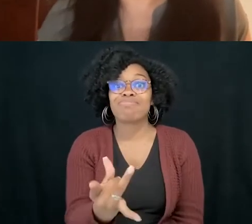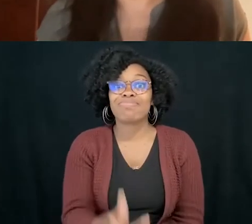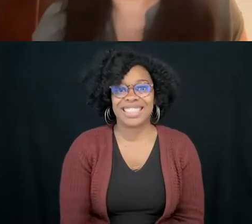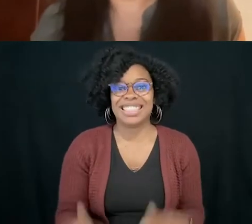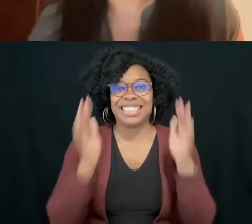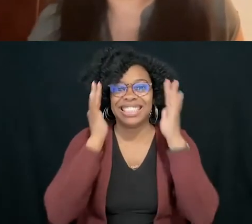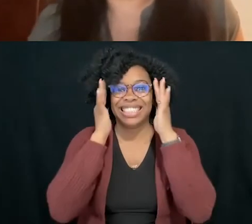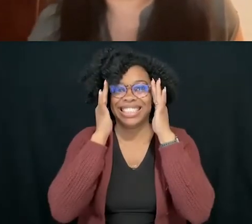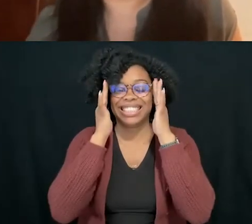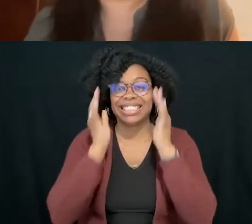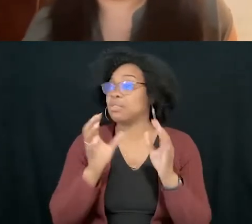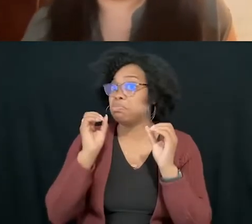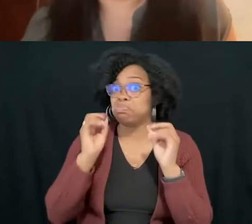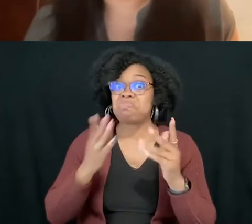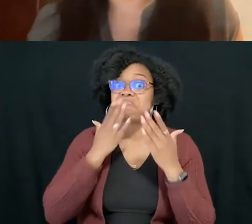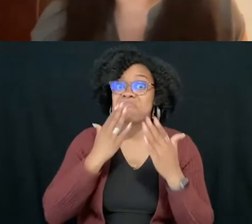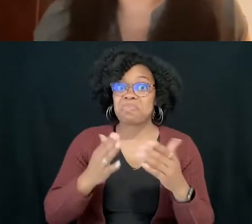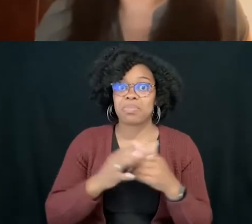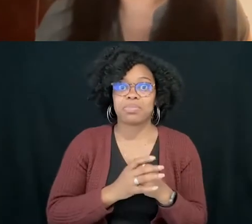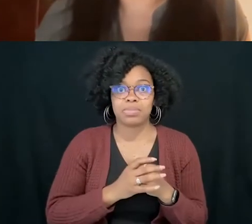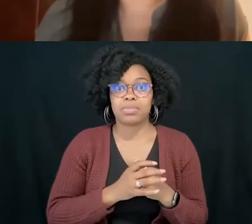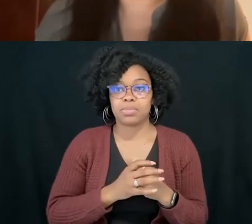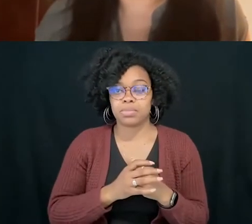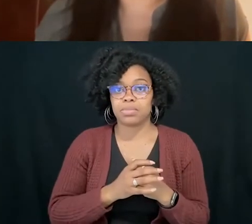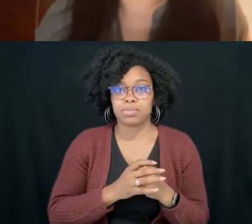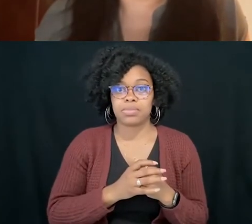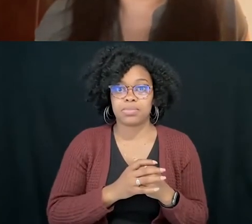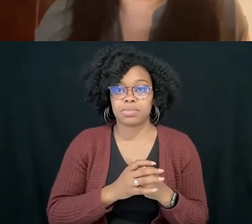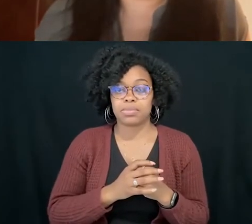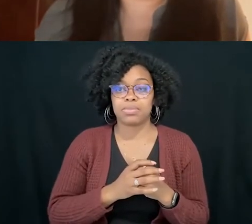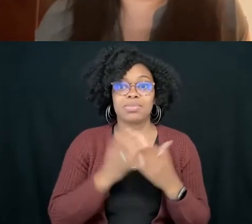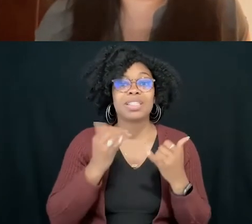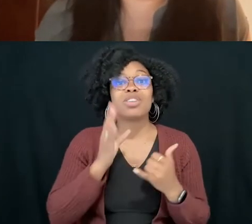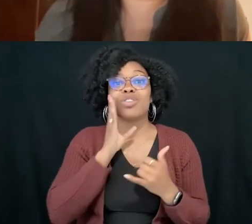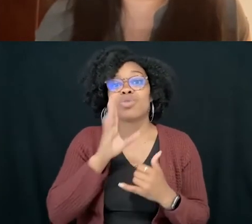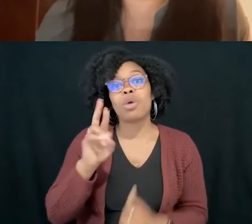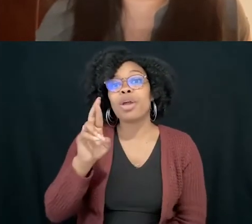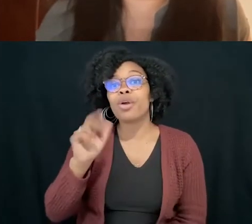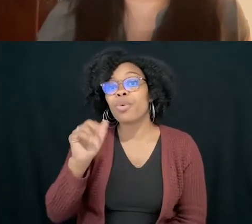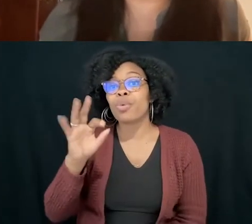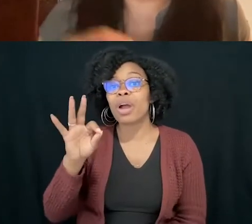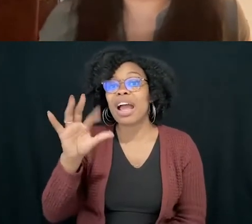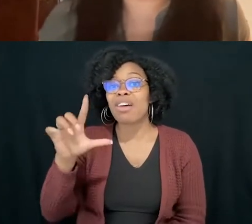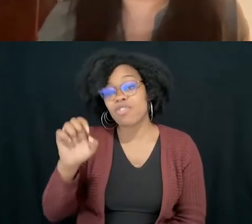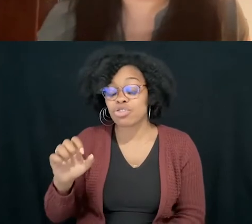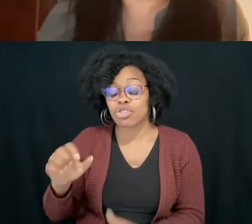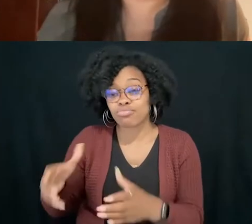Okay, thank you. So we will be raffling off one one giveaway one special special